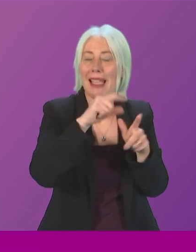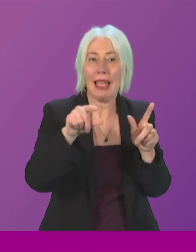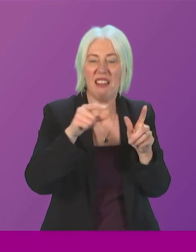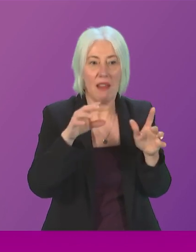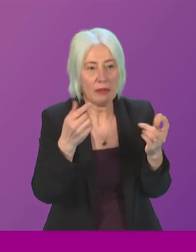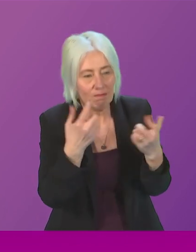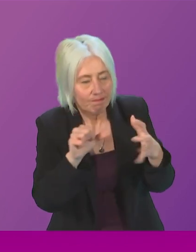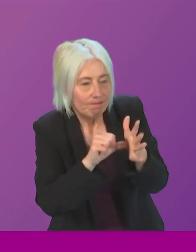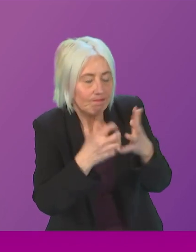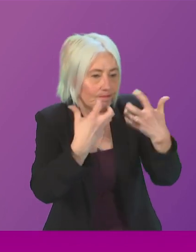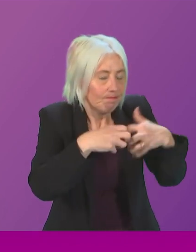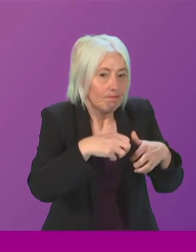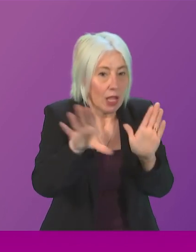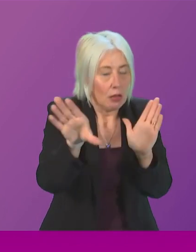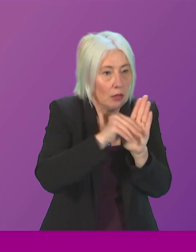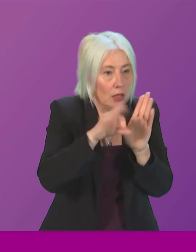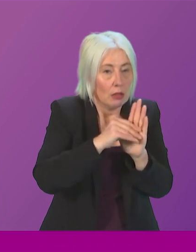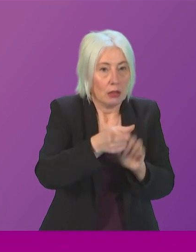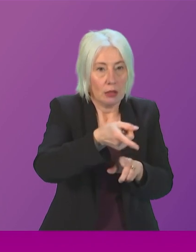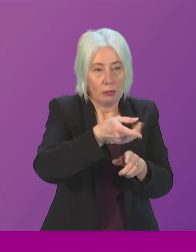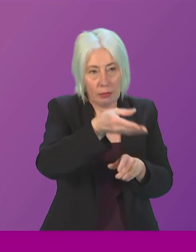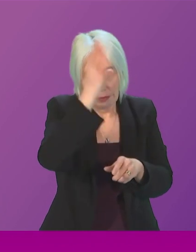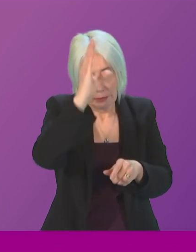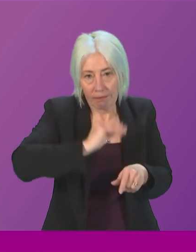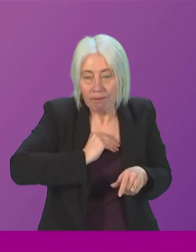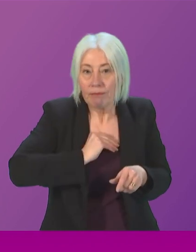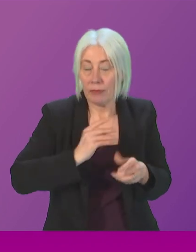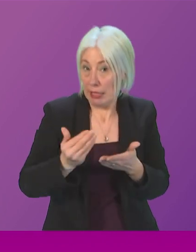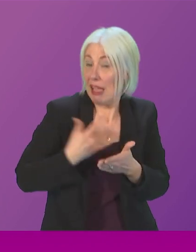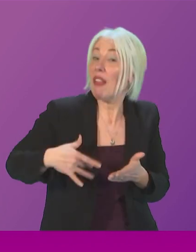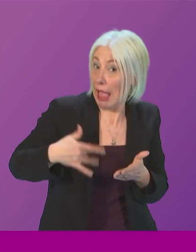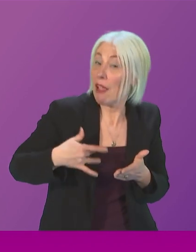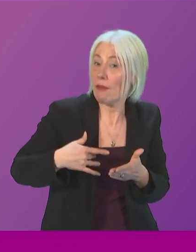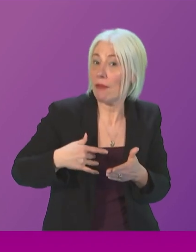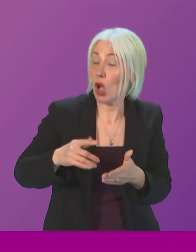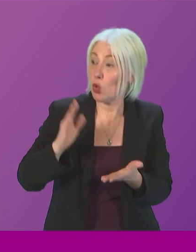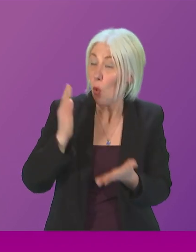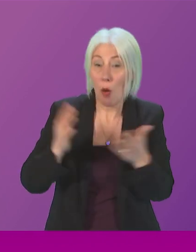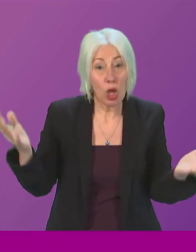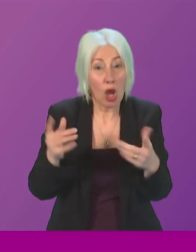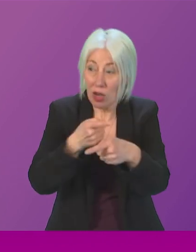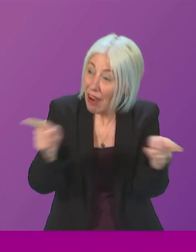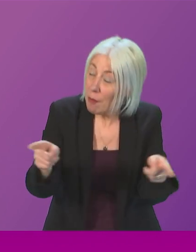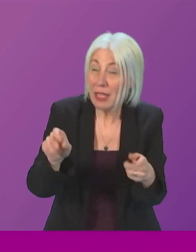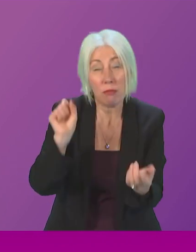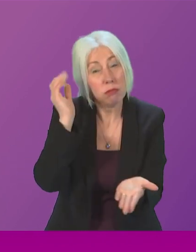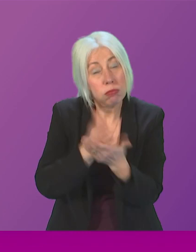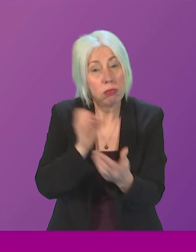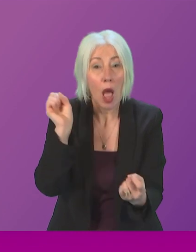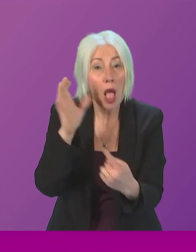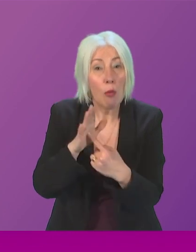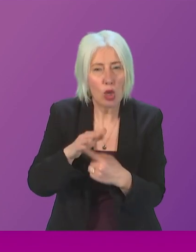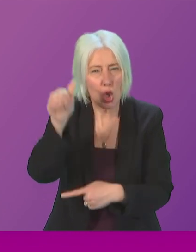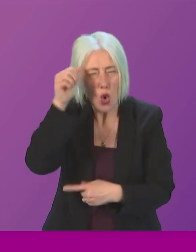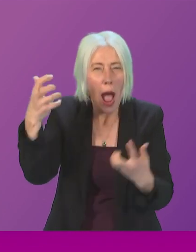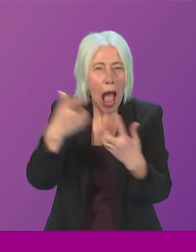vital for safety it could literally quite literally save your life so I would encourage everyone to find out about the importance of being aware of the signs